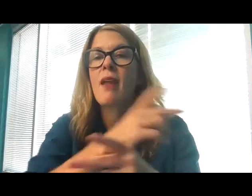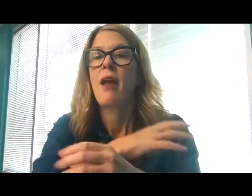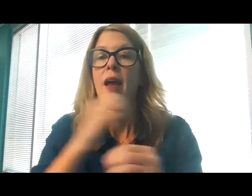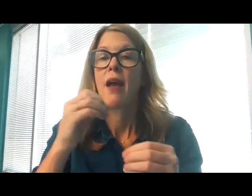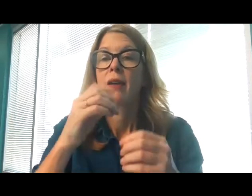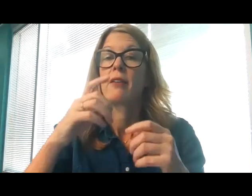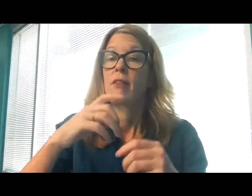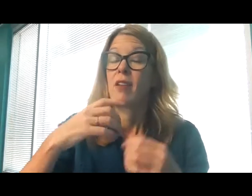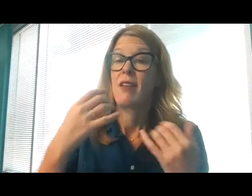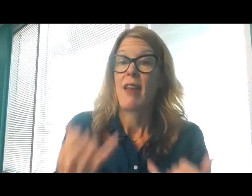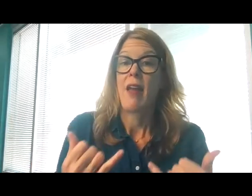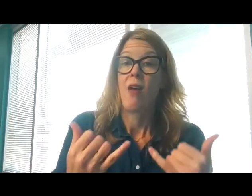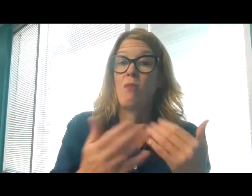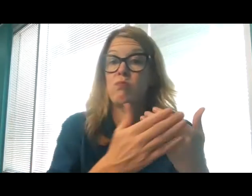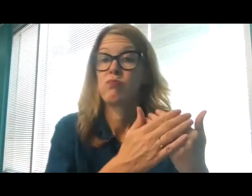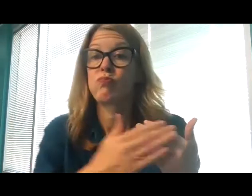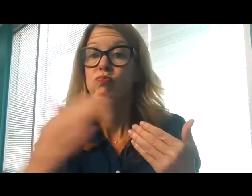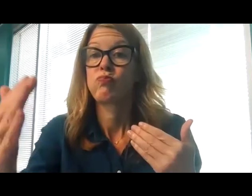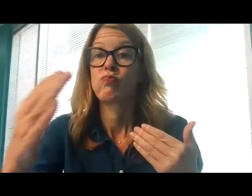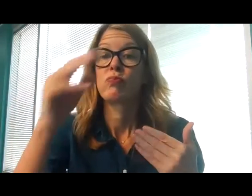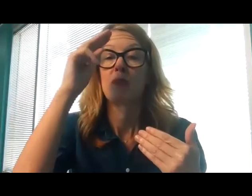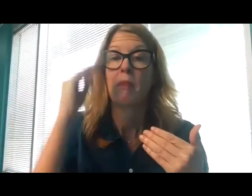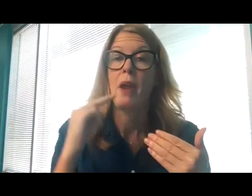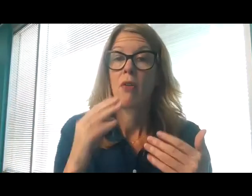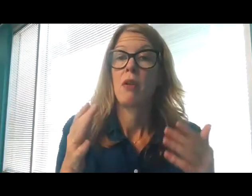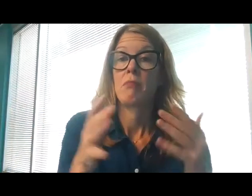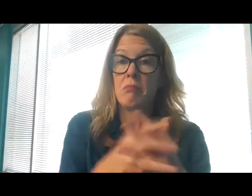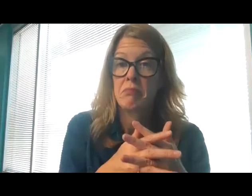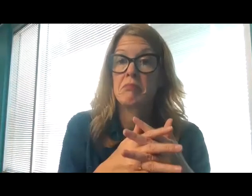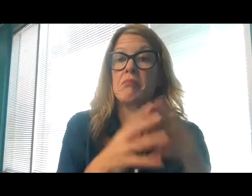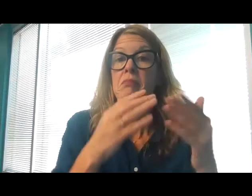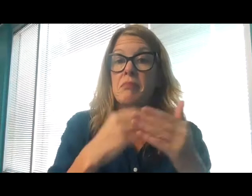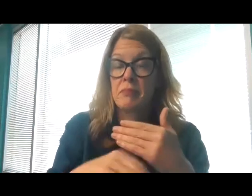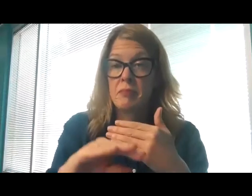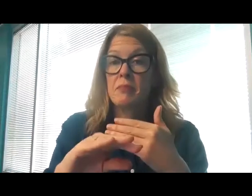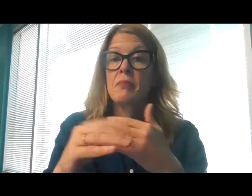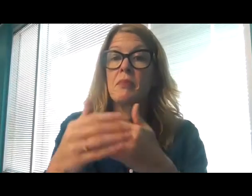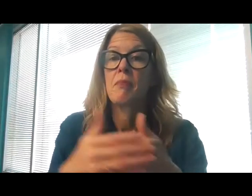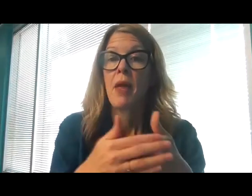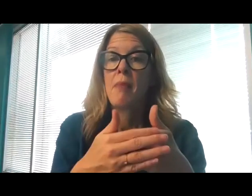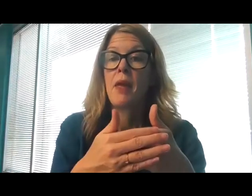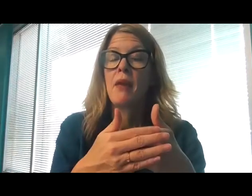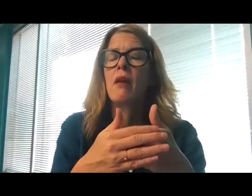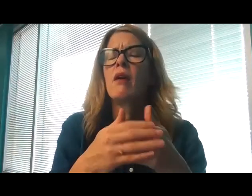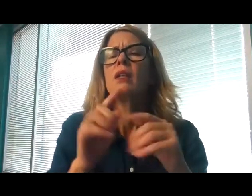henceforth all generations shall call me blessed.